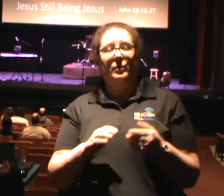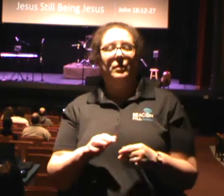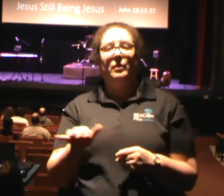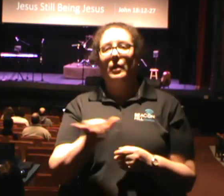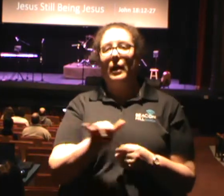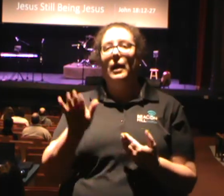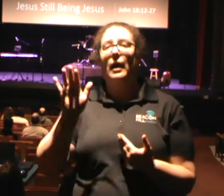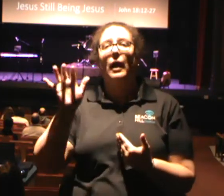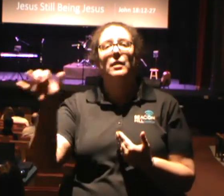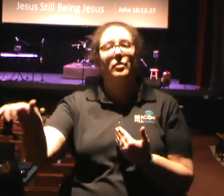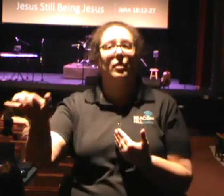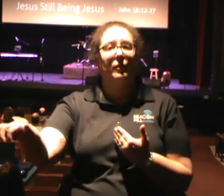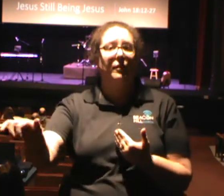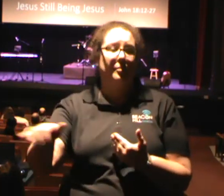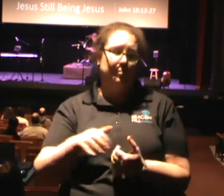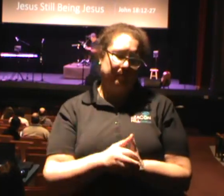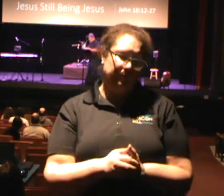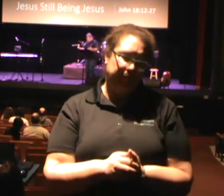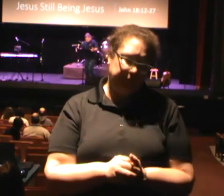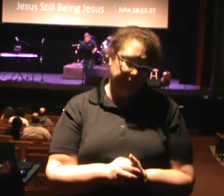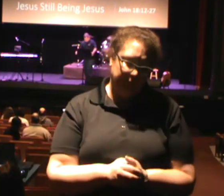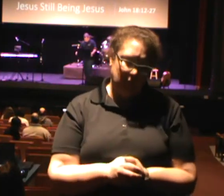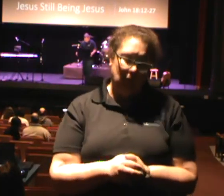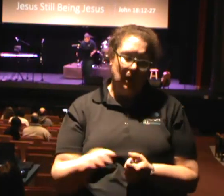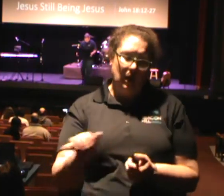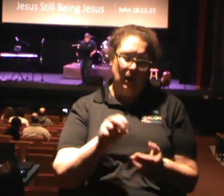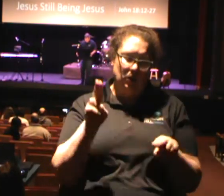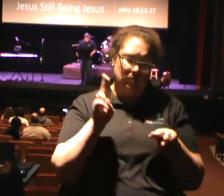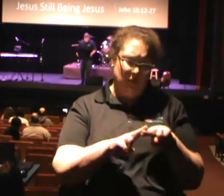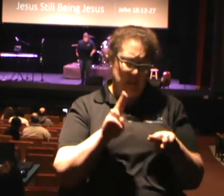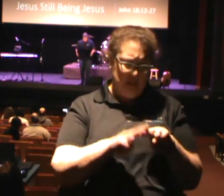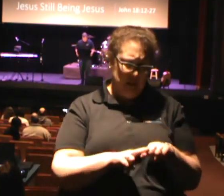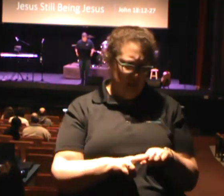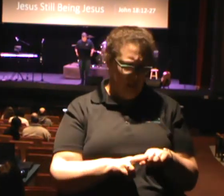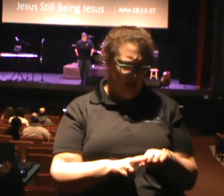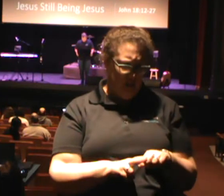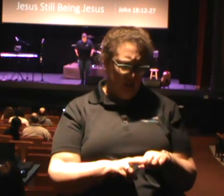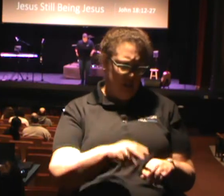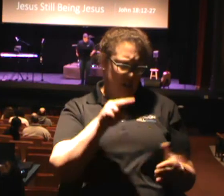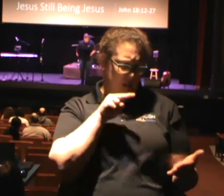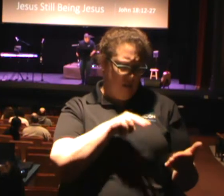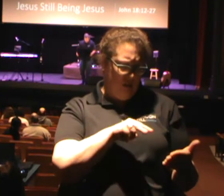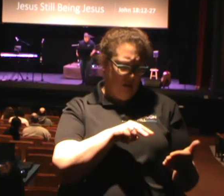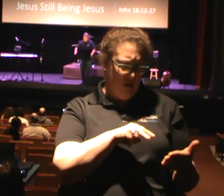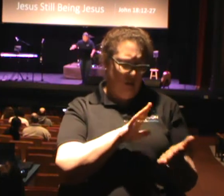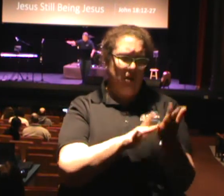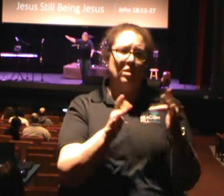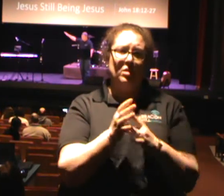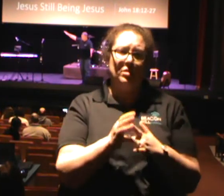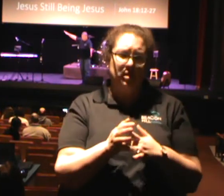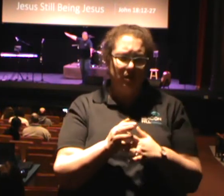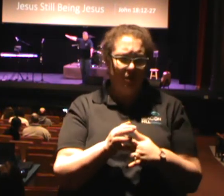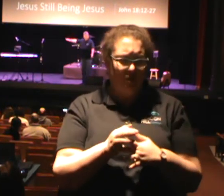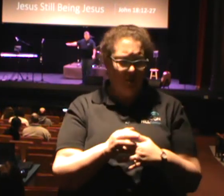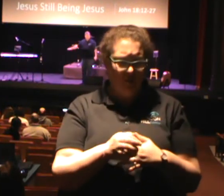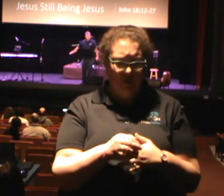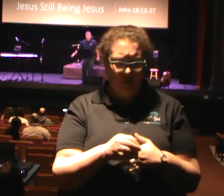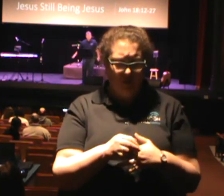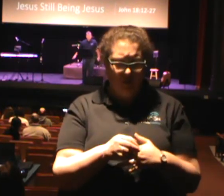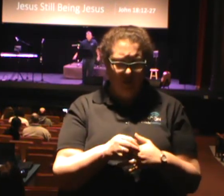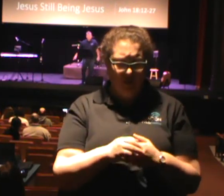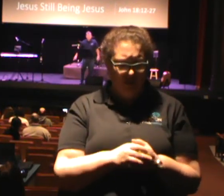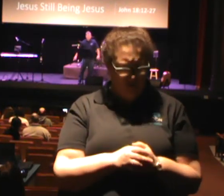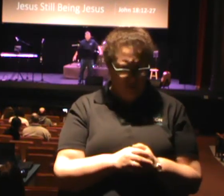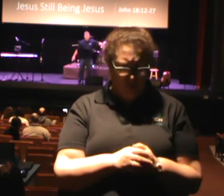church. And as we sit there and we see this, Jesus was sitting there saying, there's plenty of witnesses.